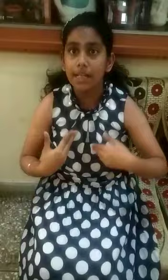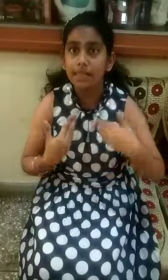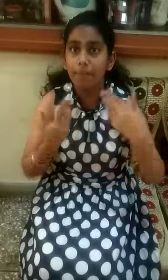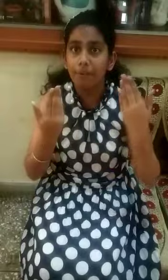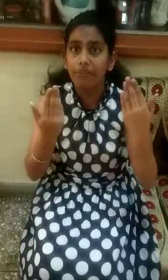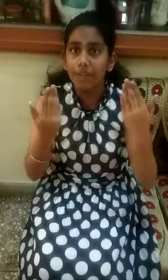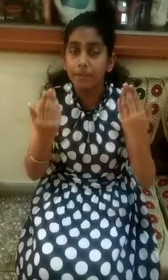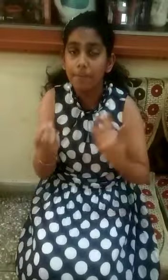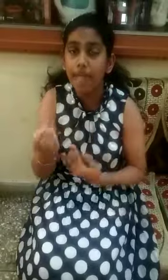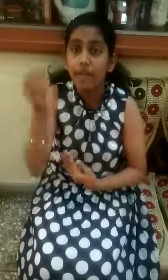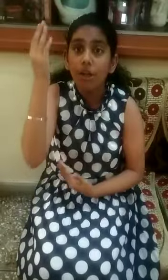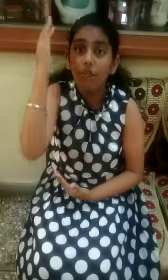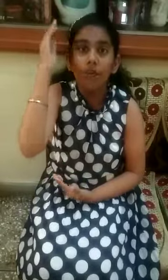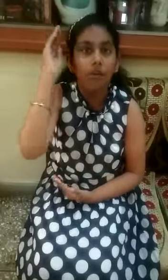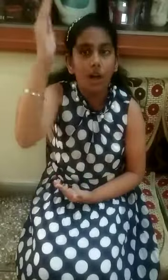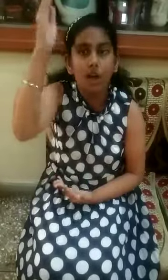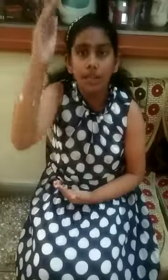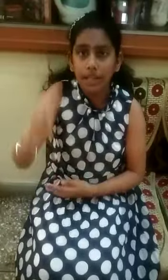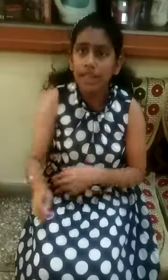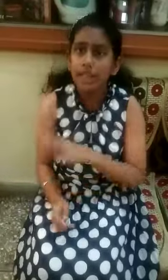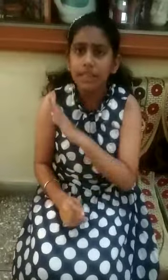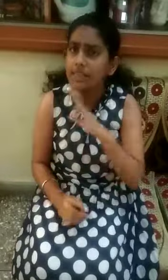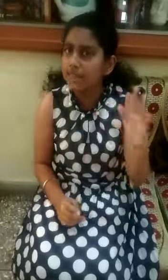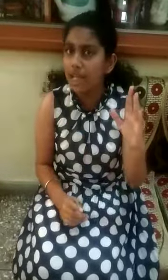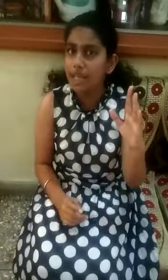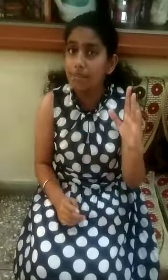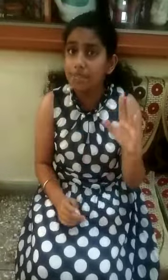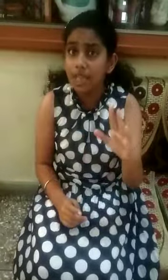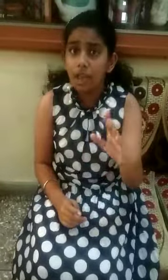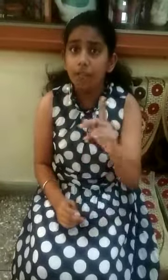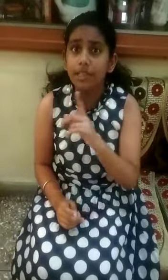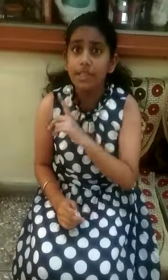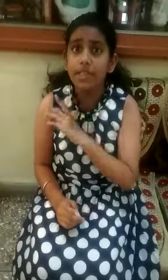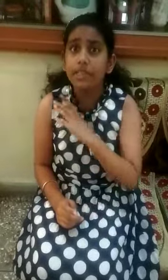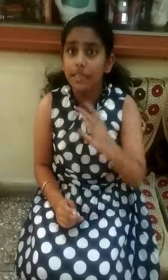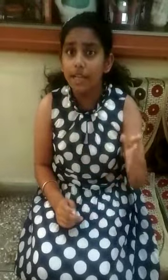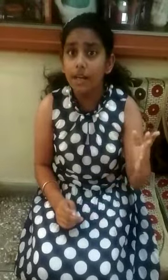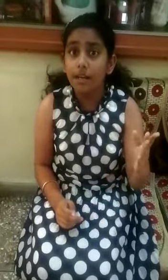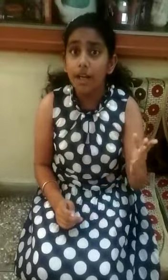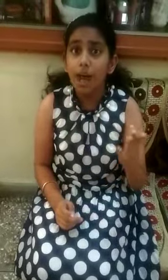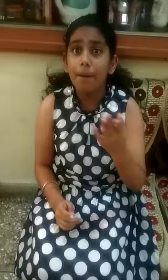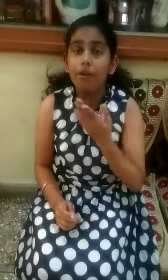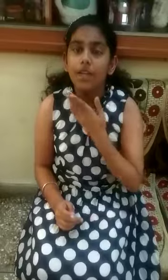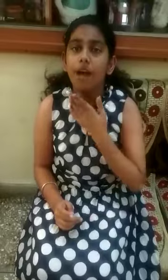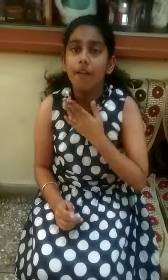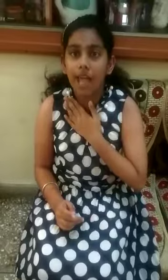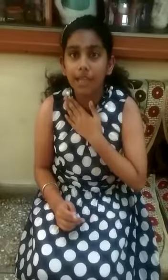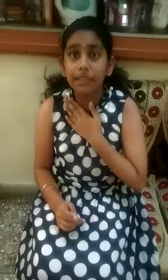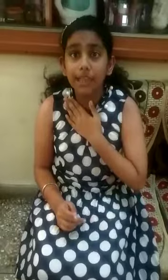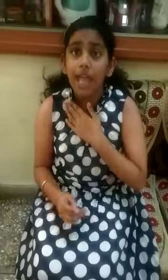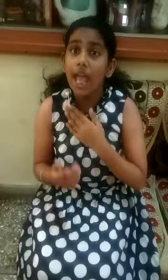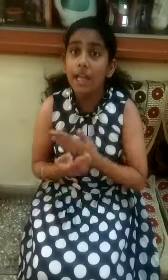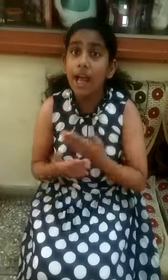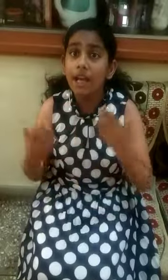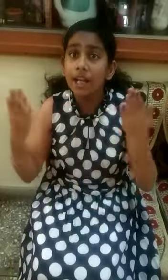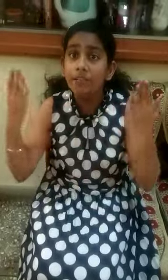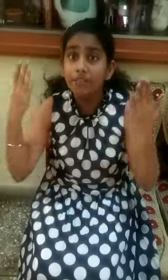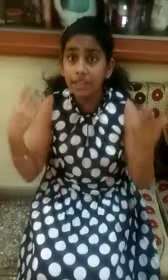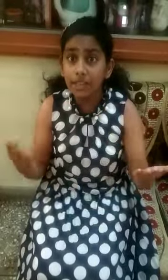us a perfect man for the Lord. In other times, we don't care about our health and our unwear.